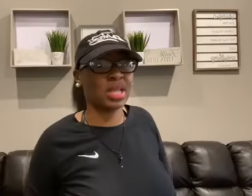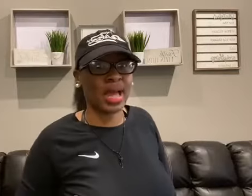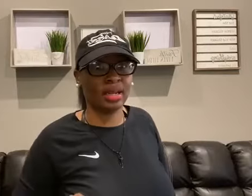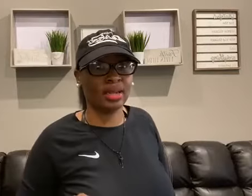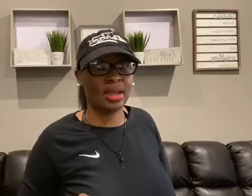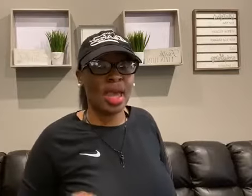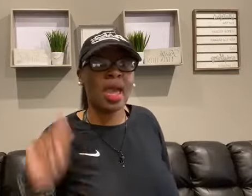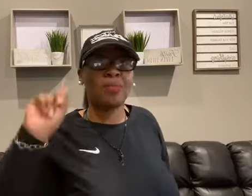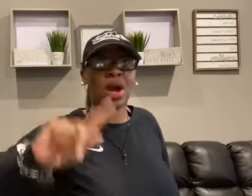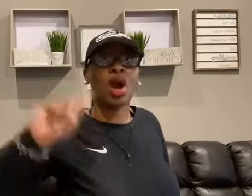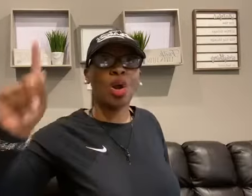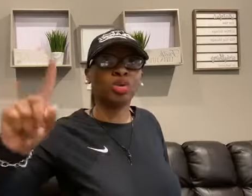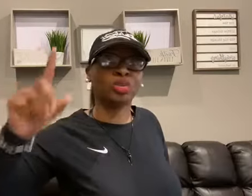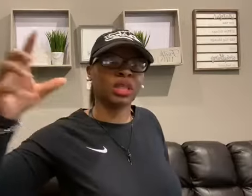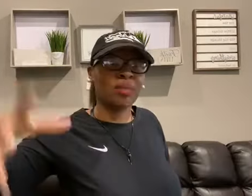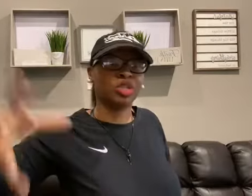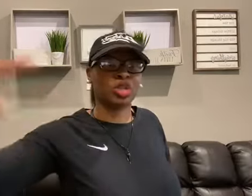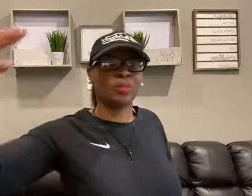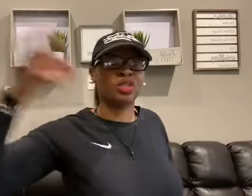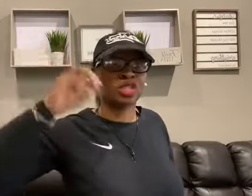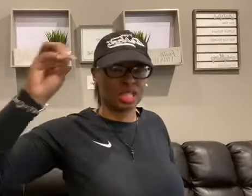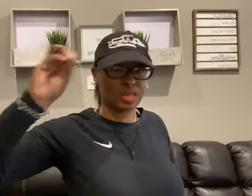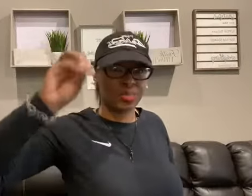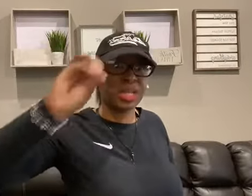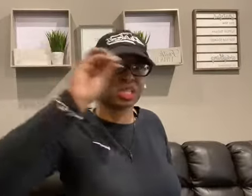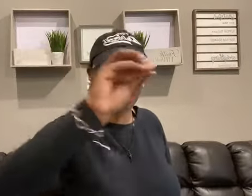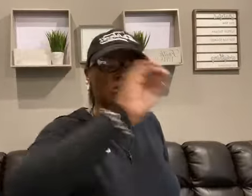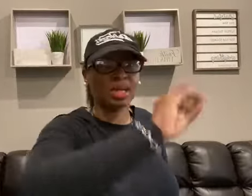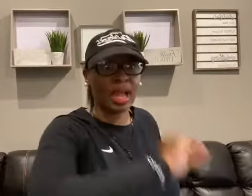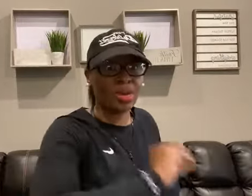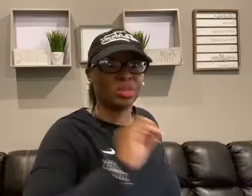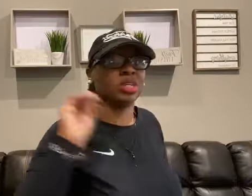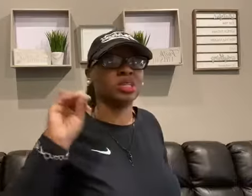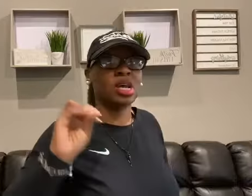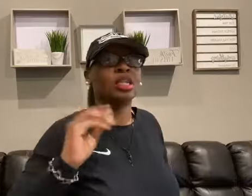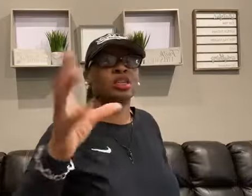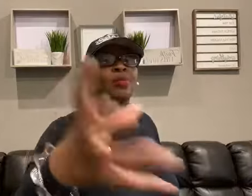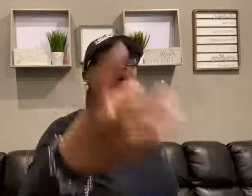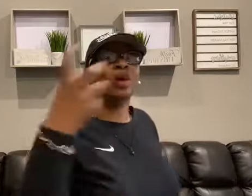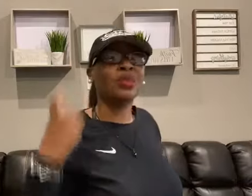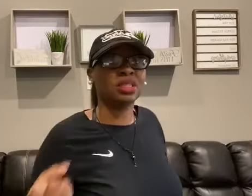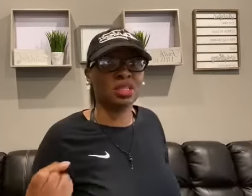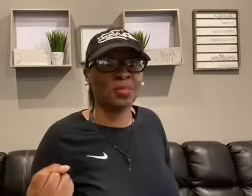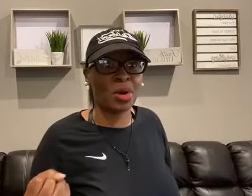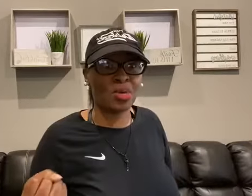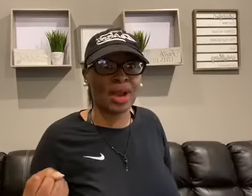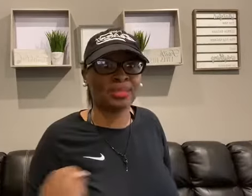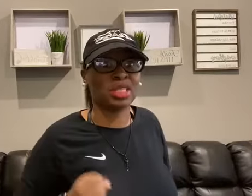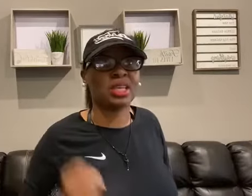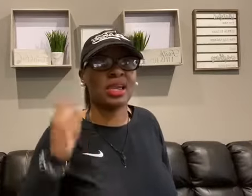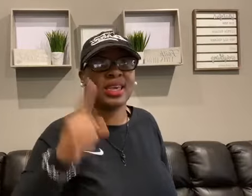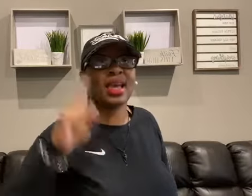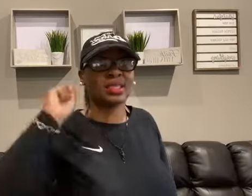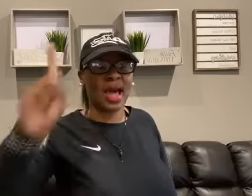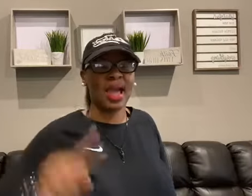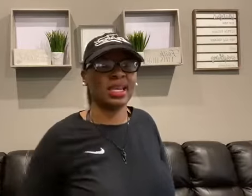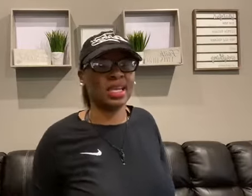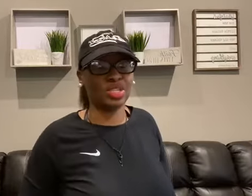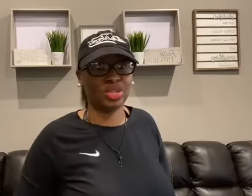was silent and my coach was able to, to speak certain languages to pull me into the program to say, yes, I need